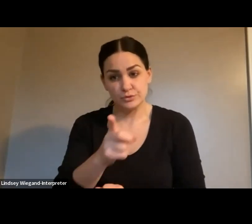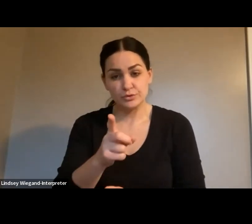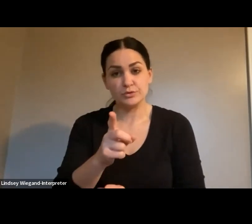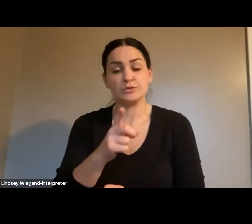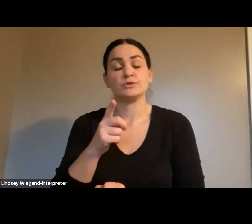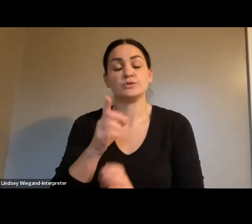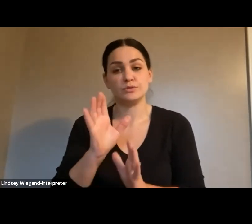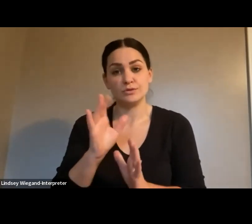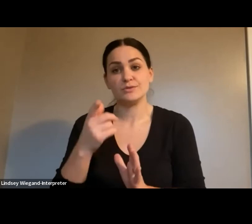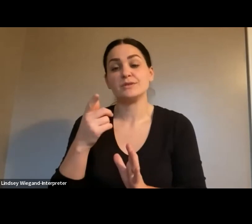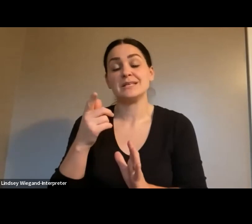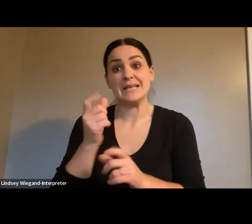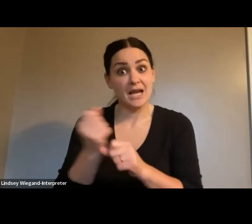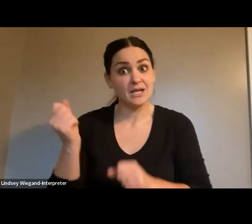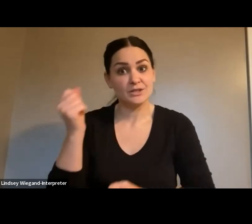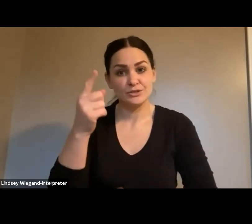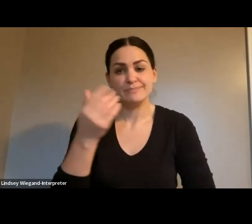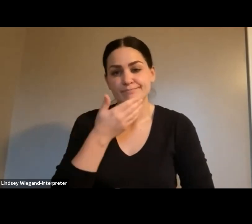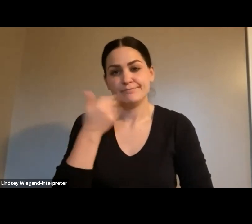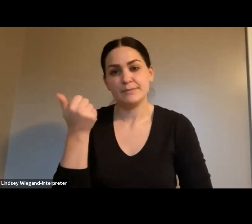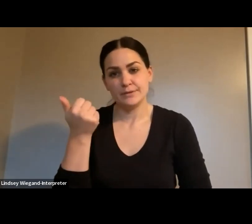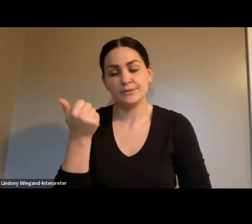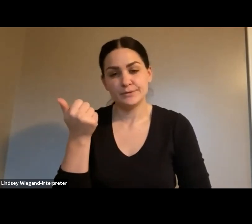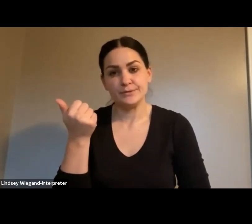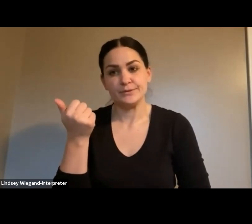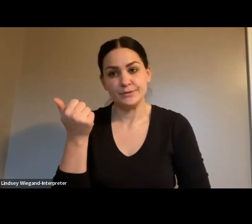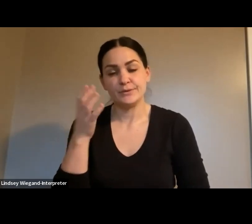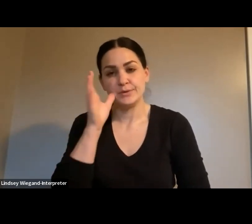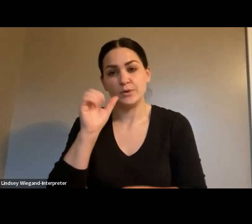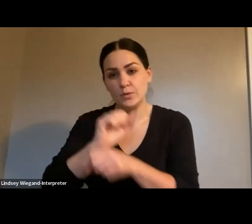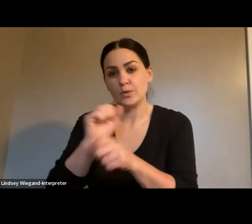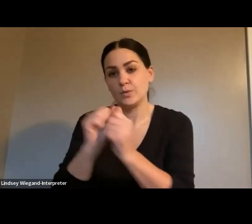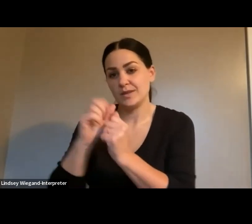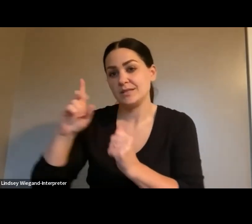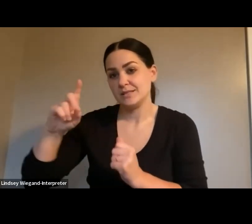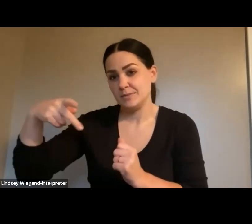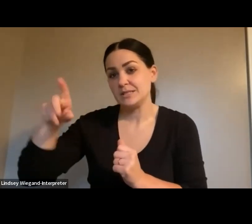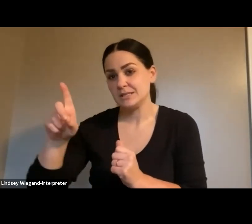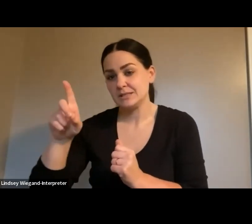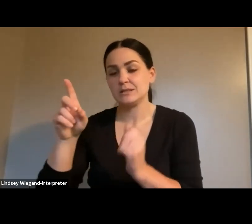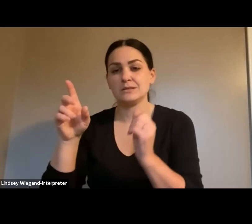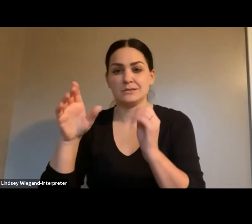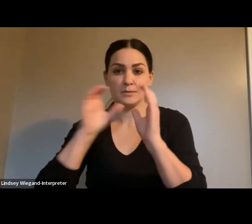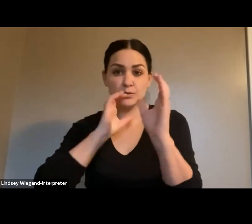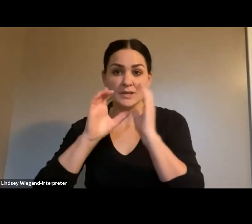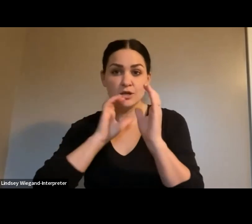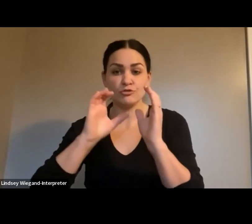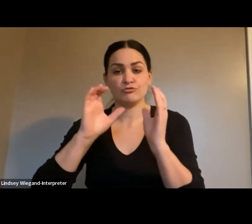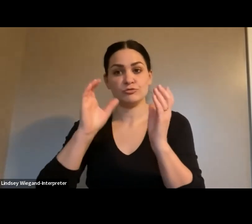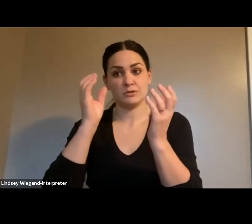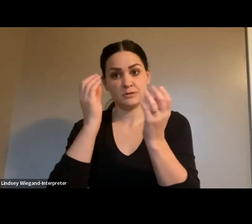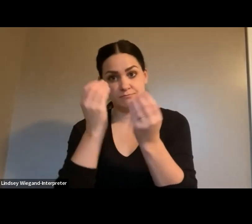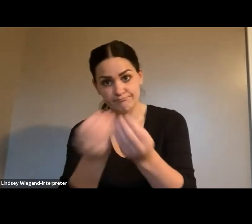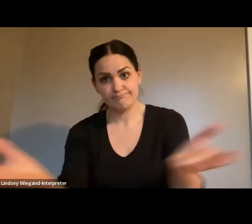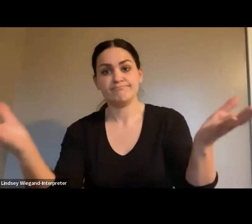it differently next year. And we're going to go to work closer with DPD and open up the communication outwards instead of waiting to